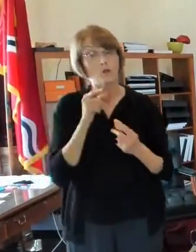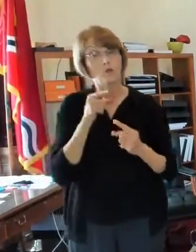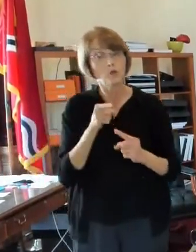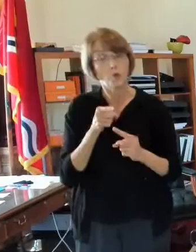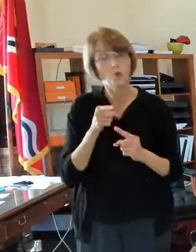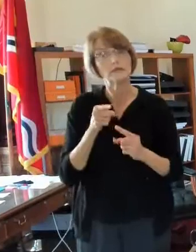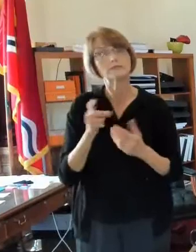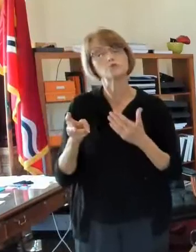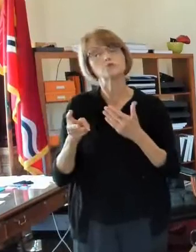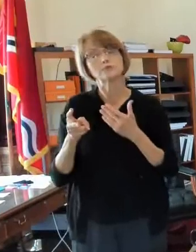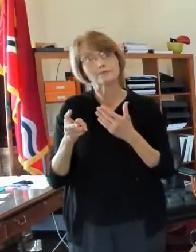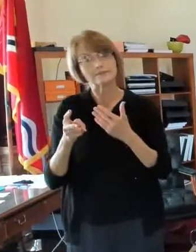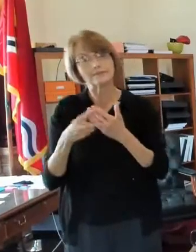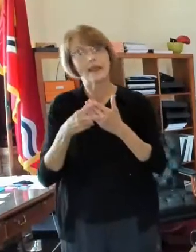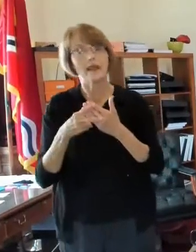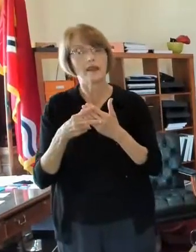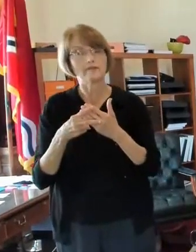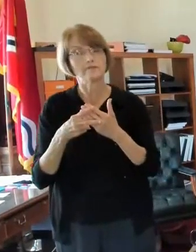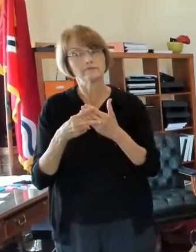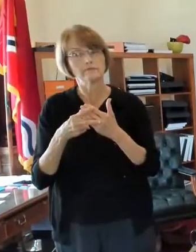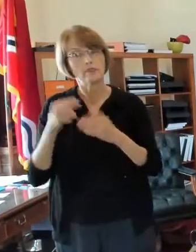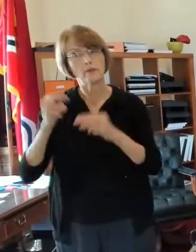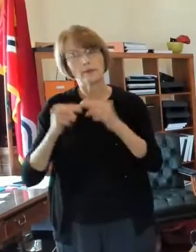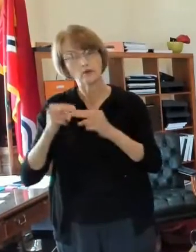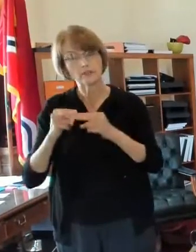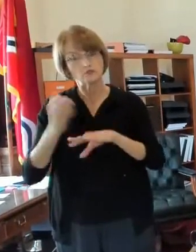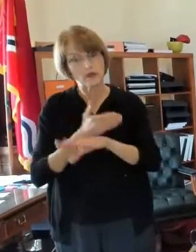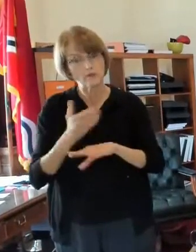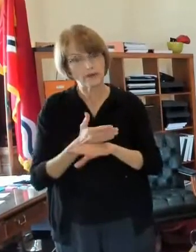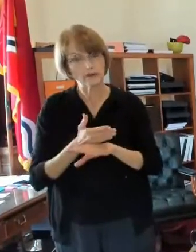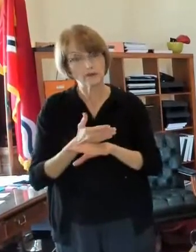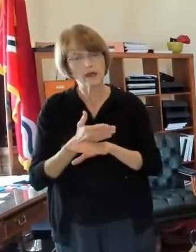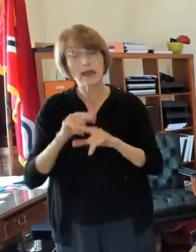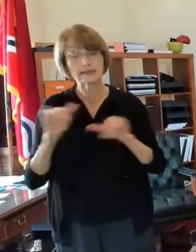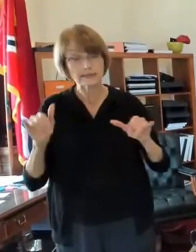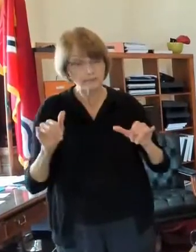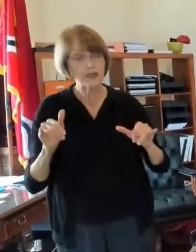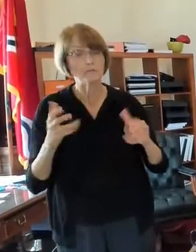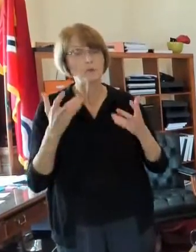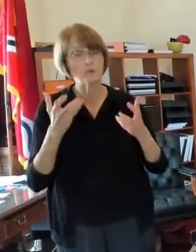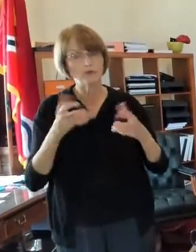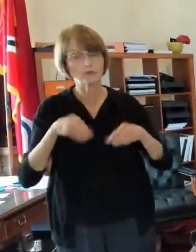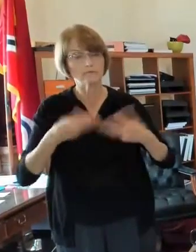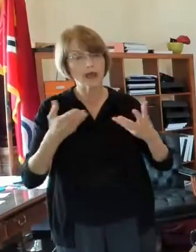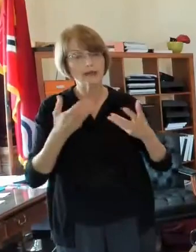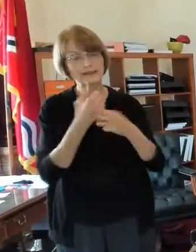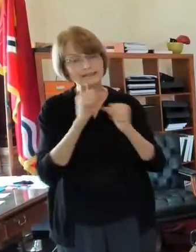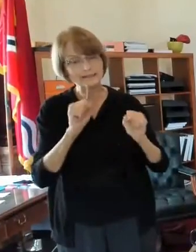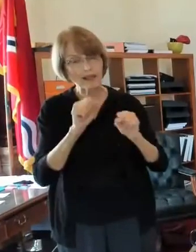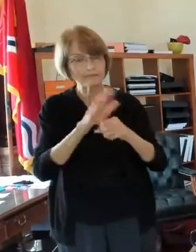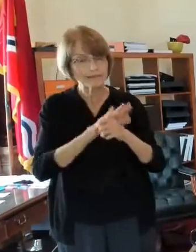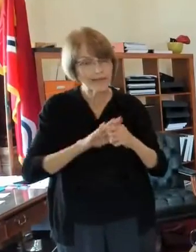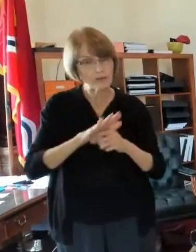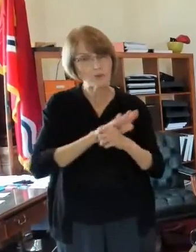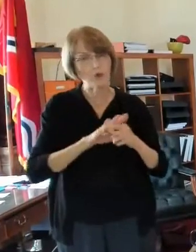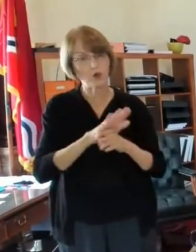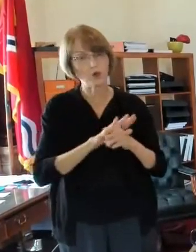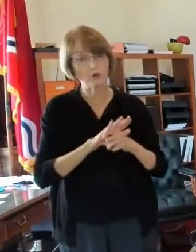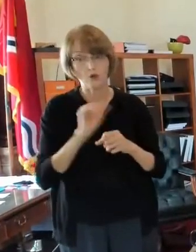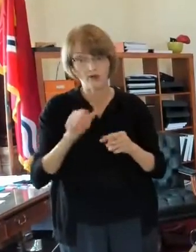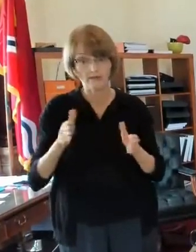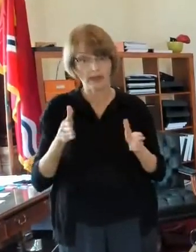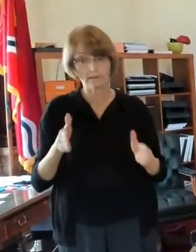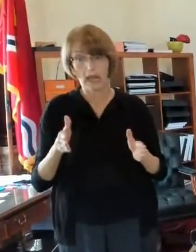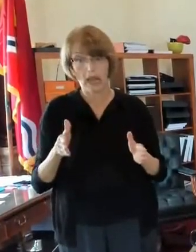can to be able to renovate them but we also want to provide as safe a neighborhood as we can for the people who live on that